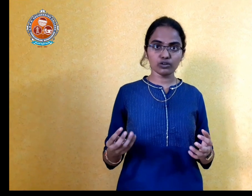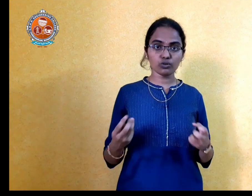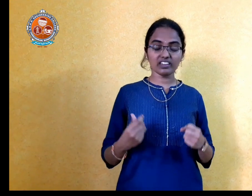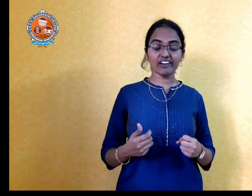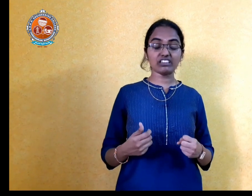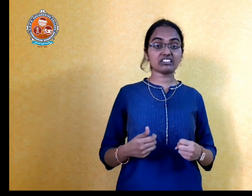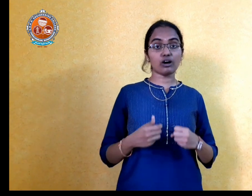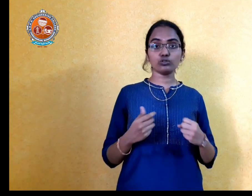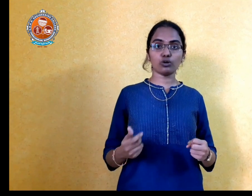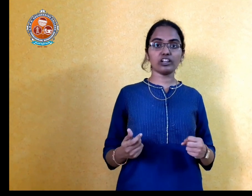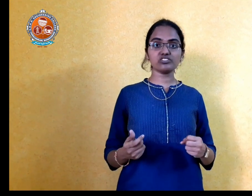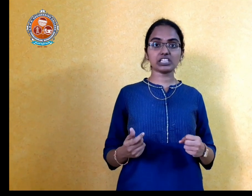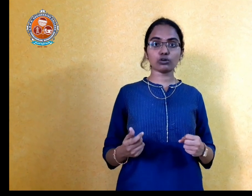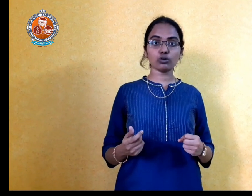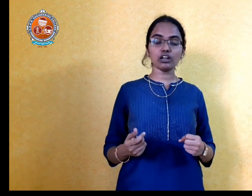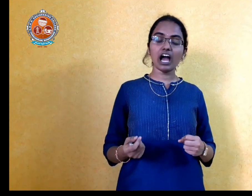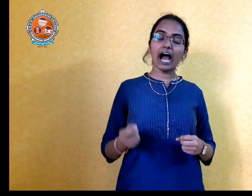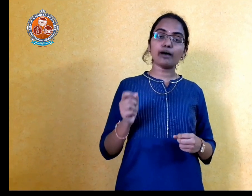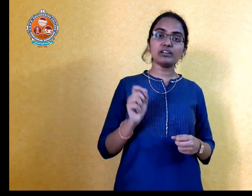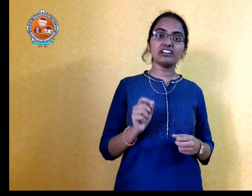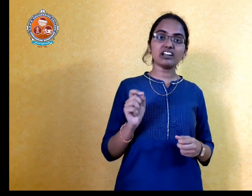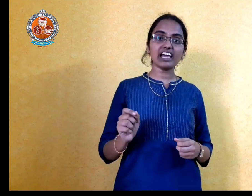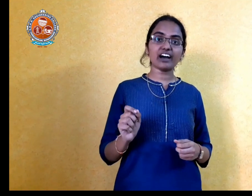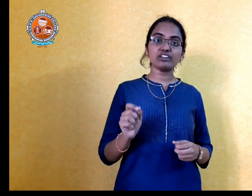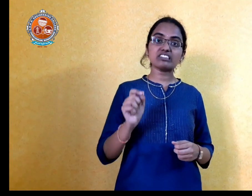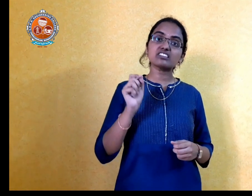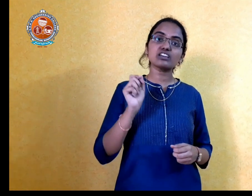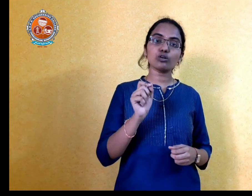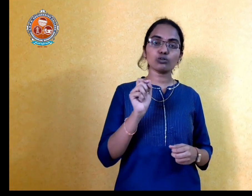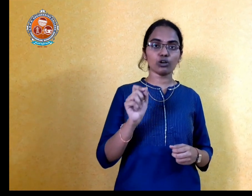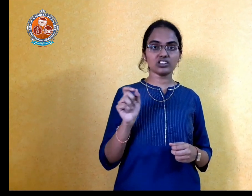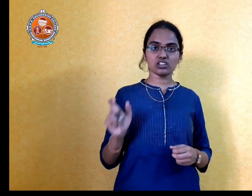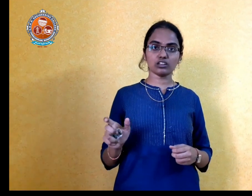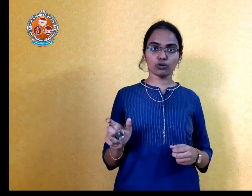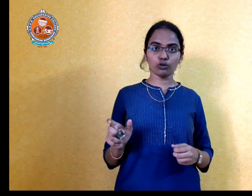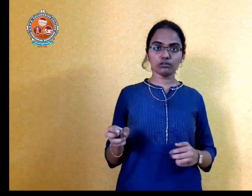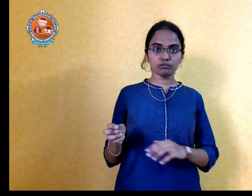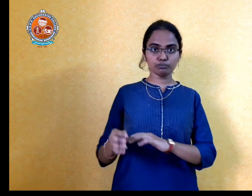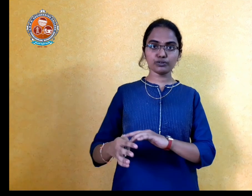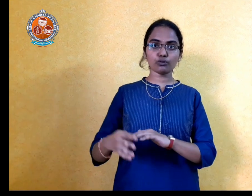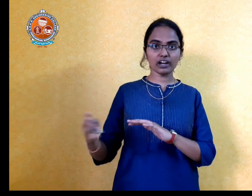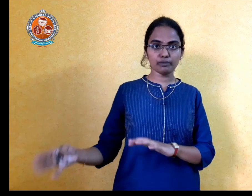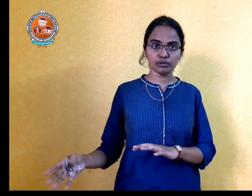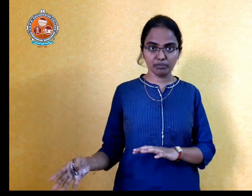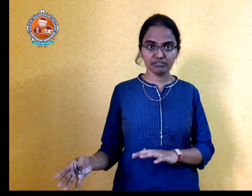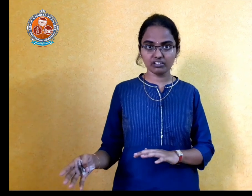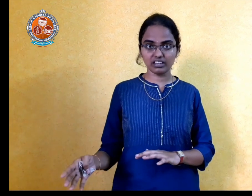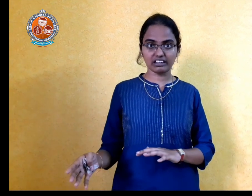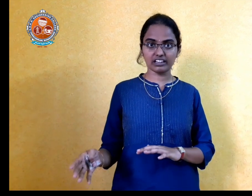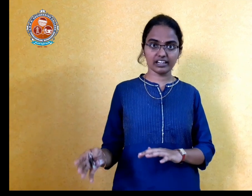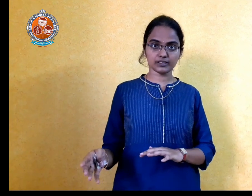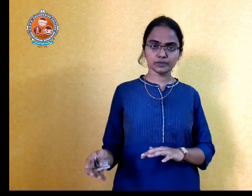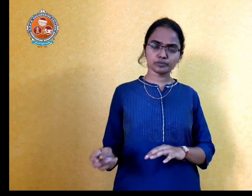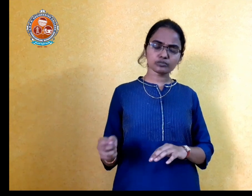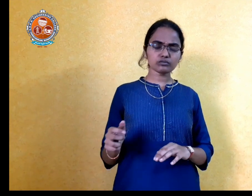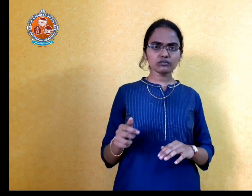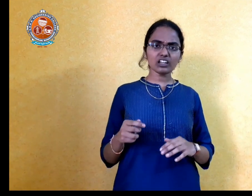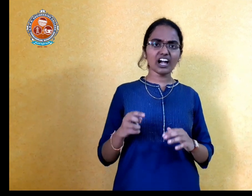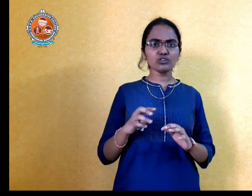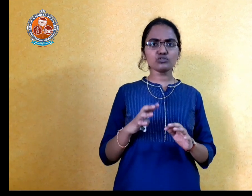who is having sound knowledge in the court. I am literally having zero knowledge in the court before I prepare for the kid. I used